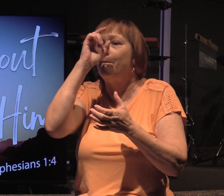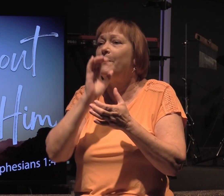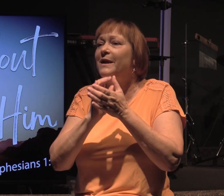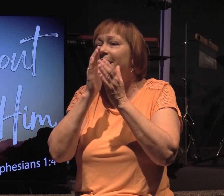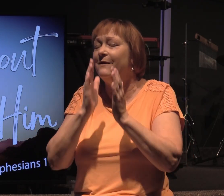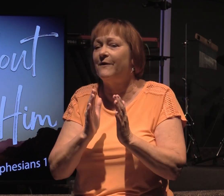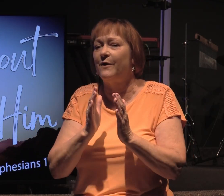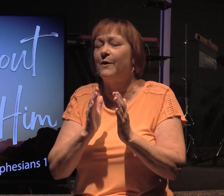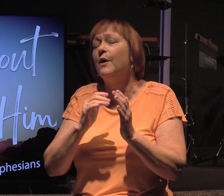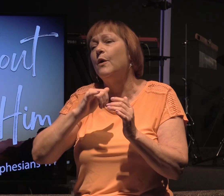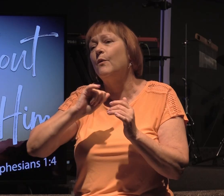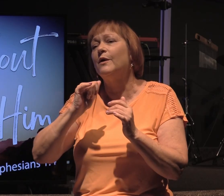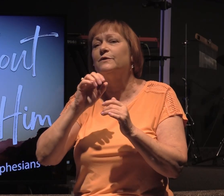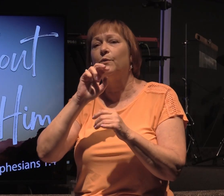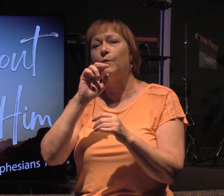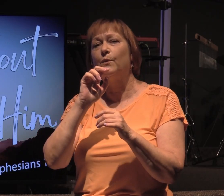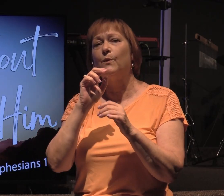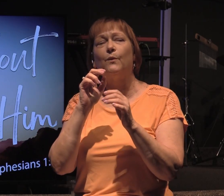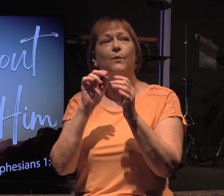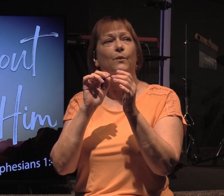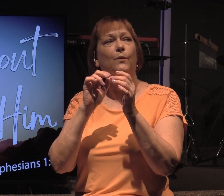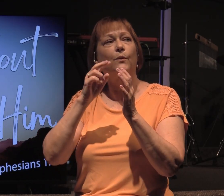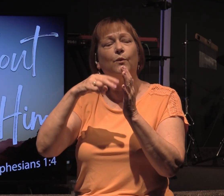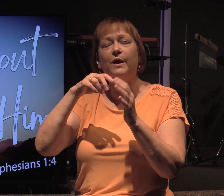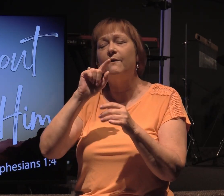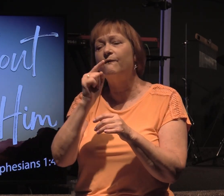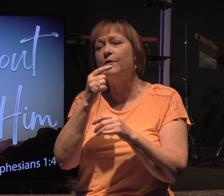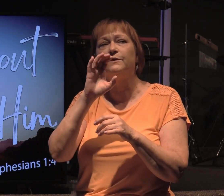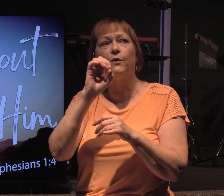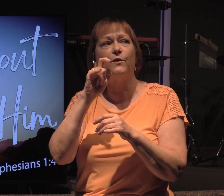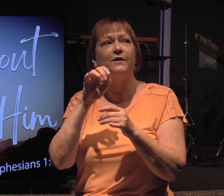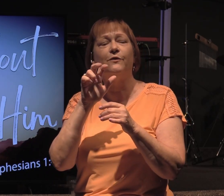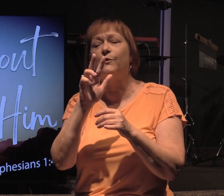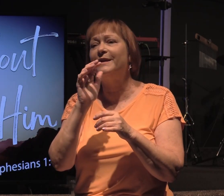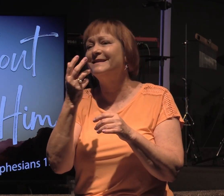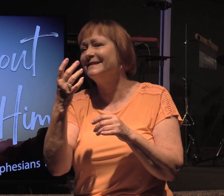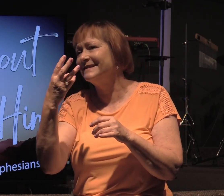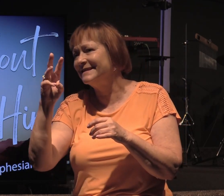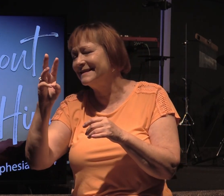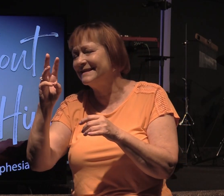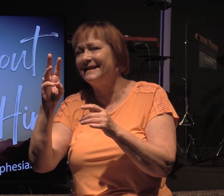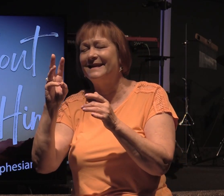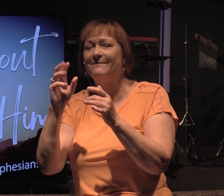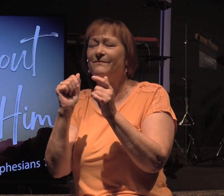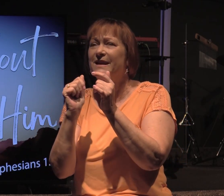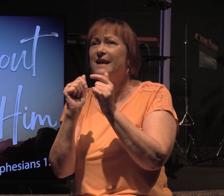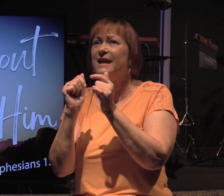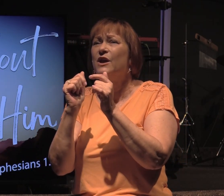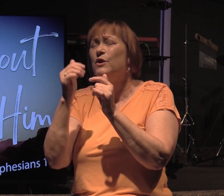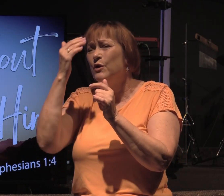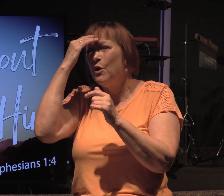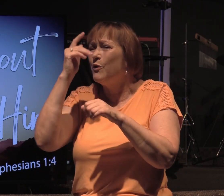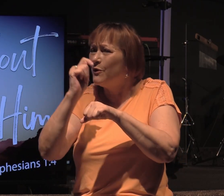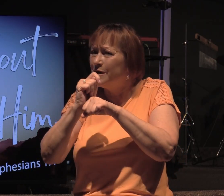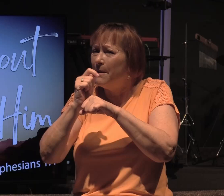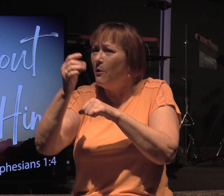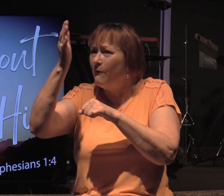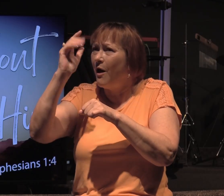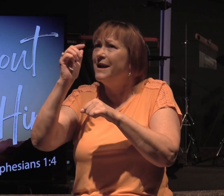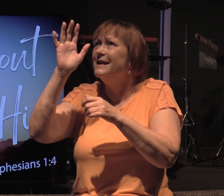in 1 Corinthians 3.16, don't you know that you're the temple of God, and that his spirit dwells in you?